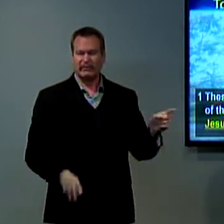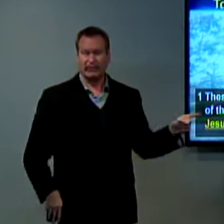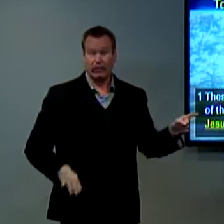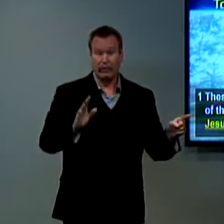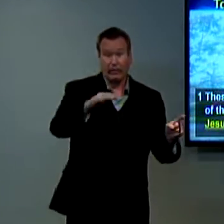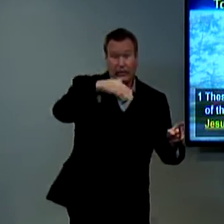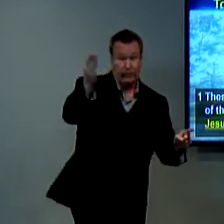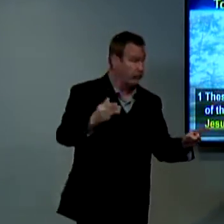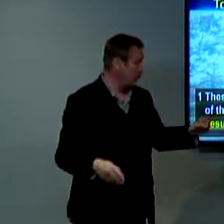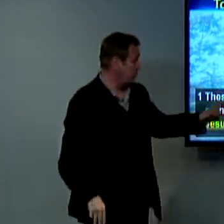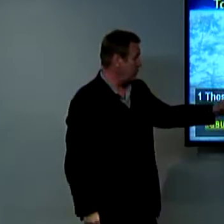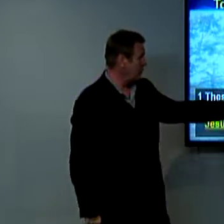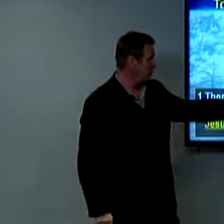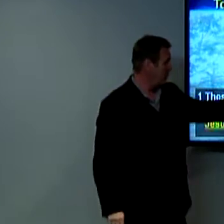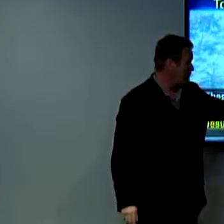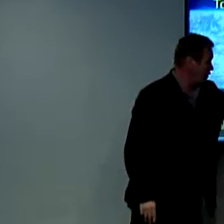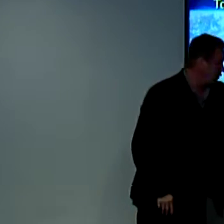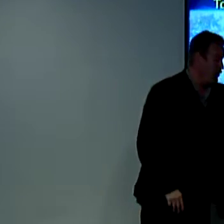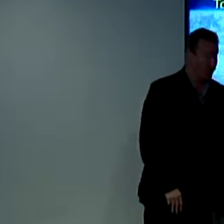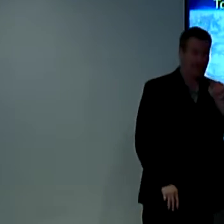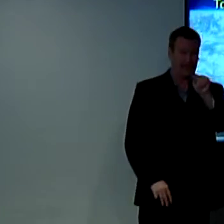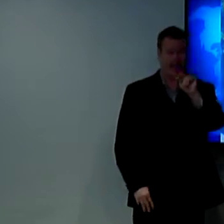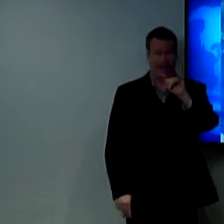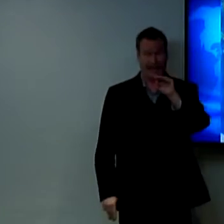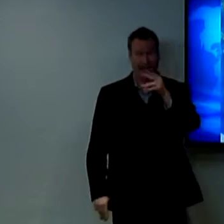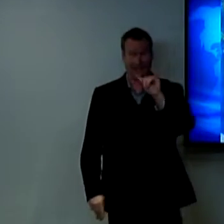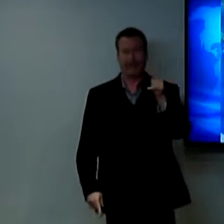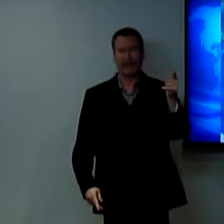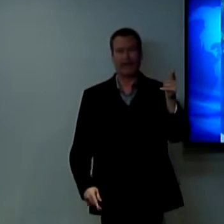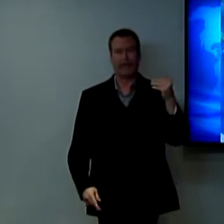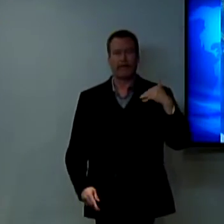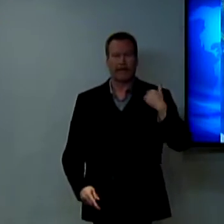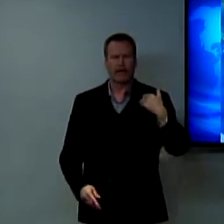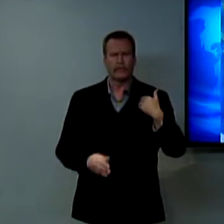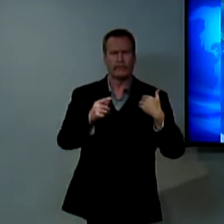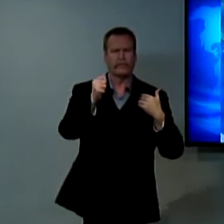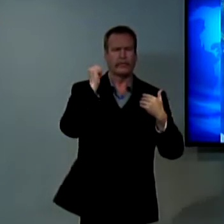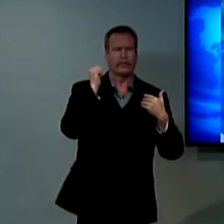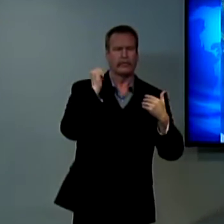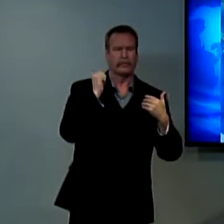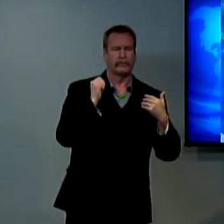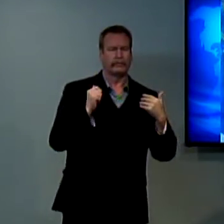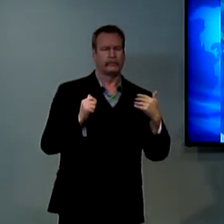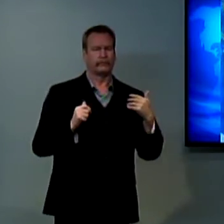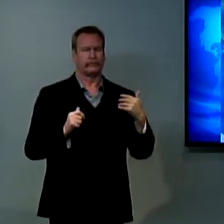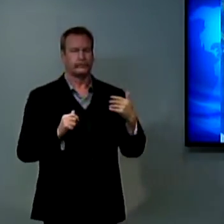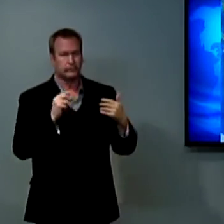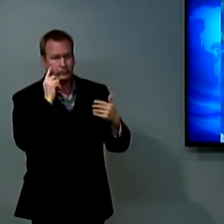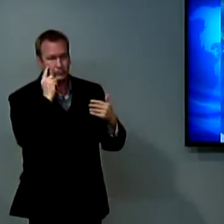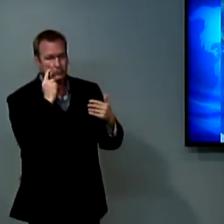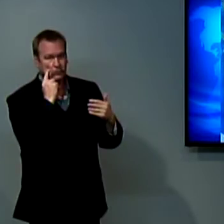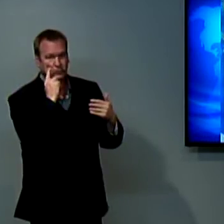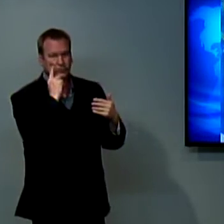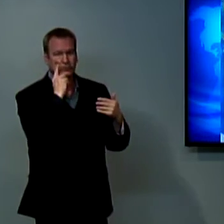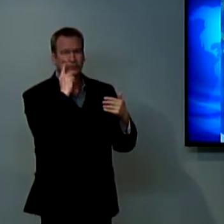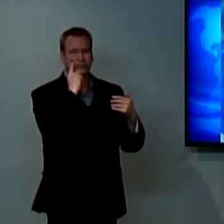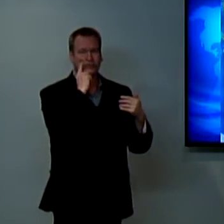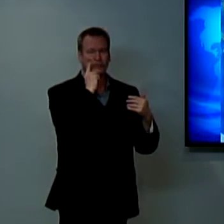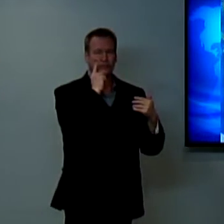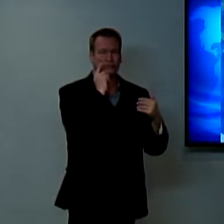at that time and also Timothy. He was a very young oops sorry can we go back in the powerpoint